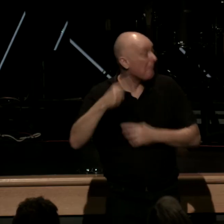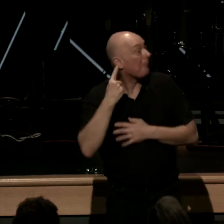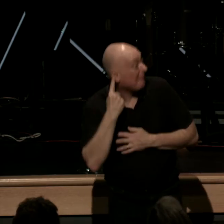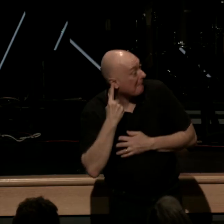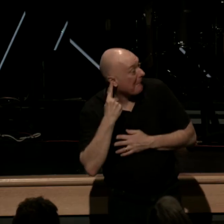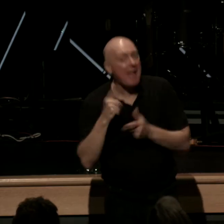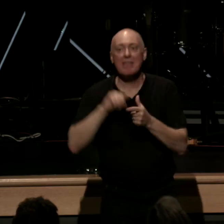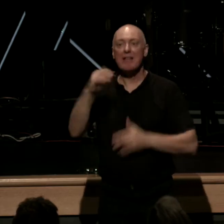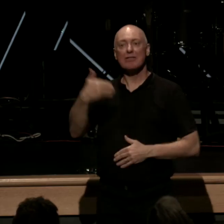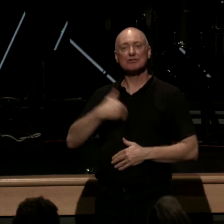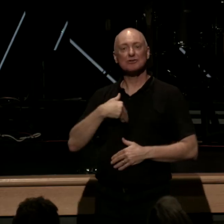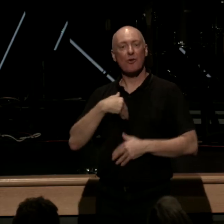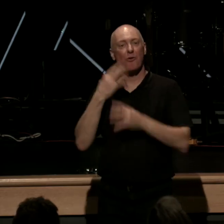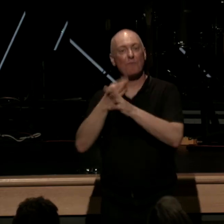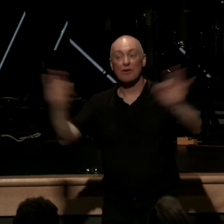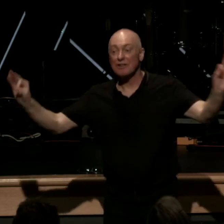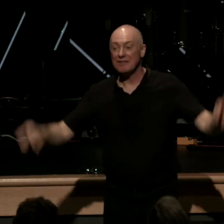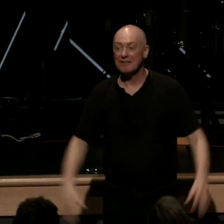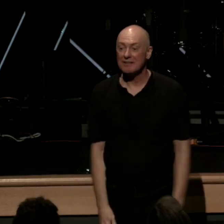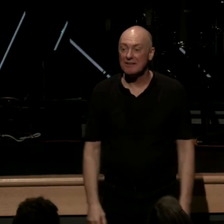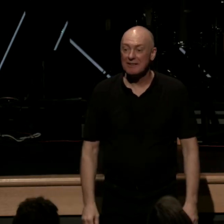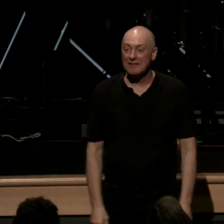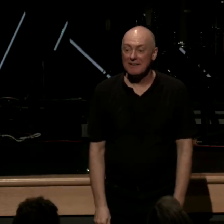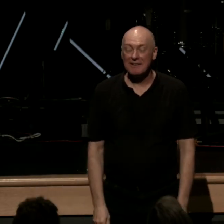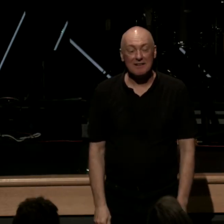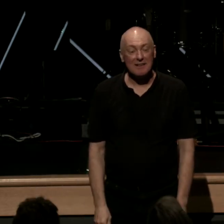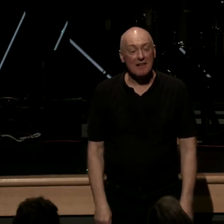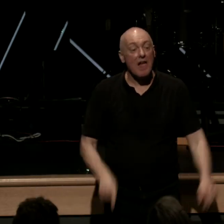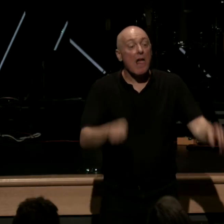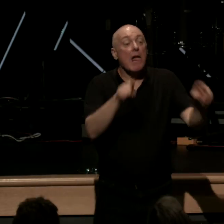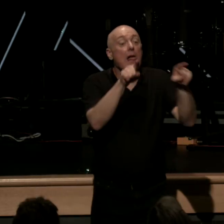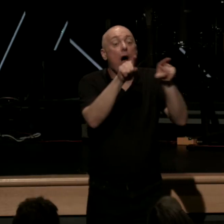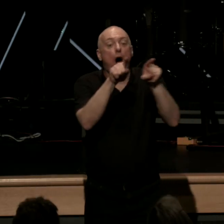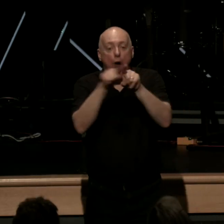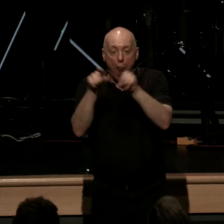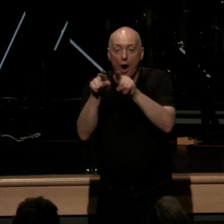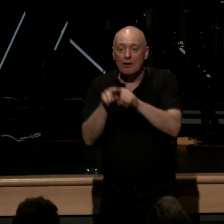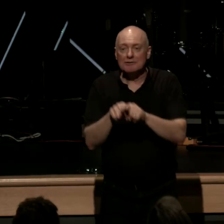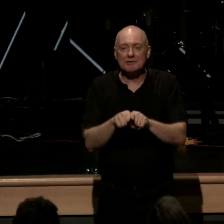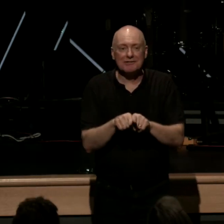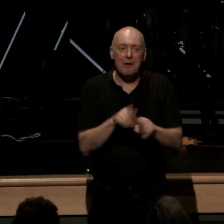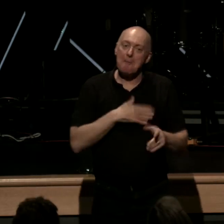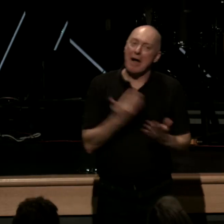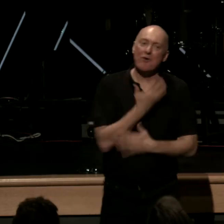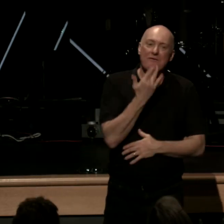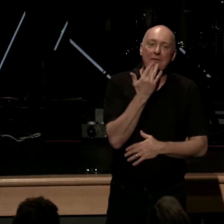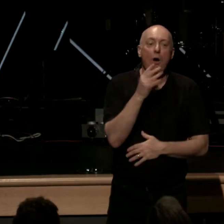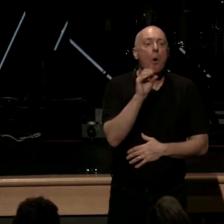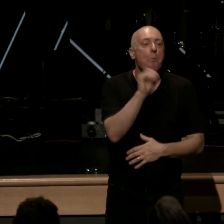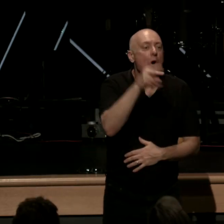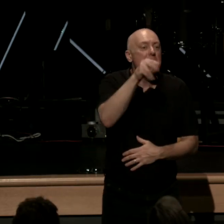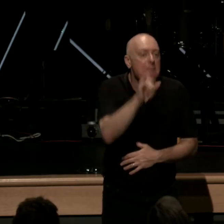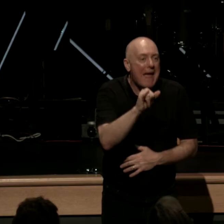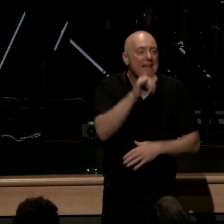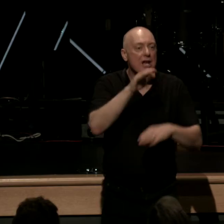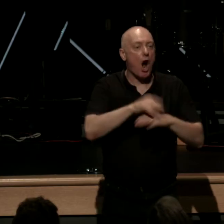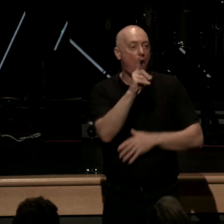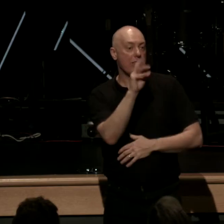purgatory springs and then they also said this this is now my new favorite place your penny on the drum the pearly gates